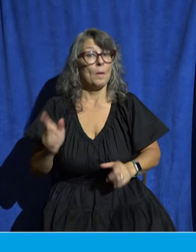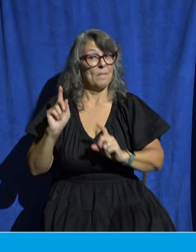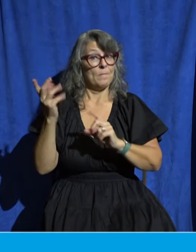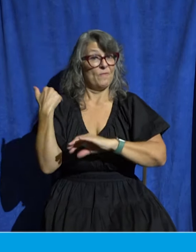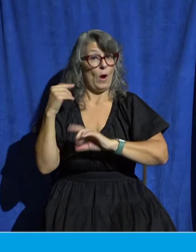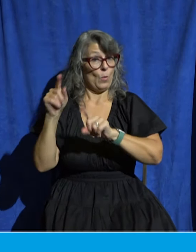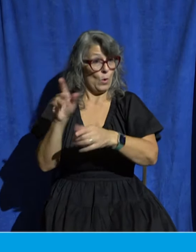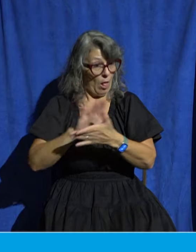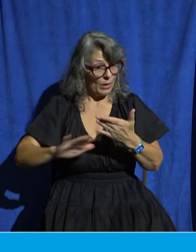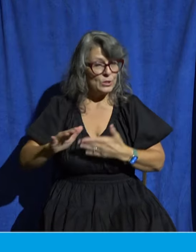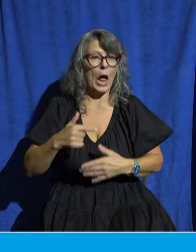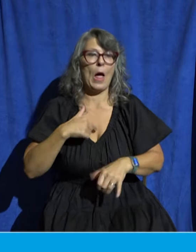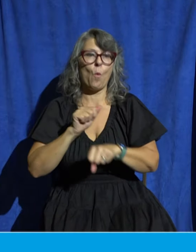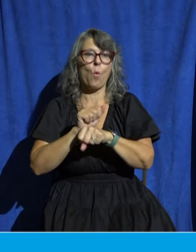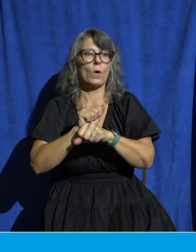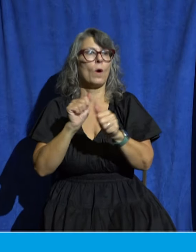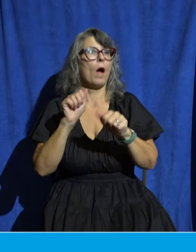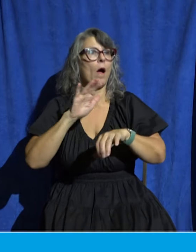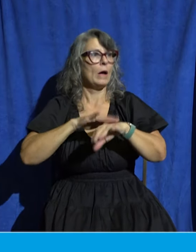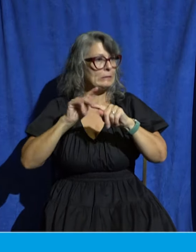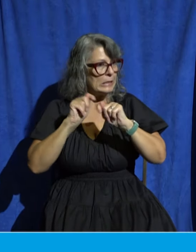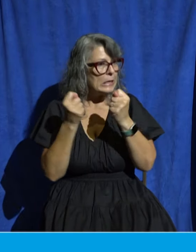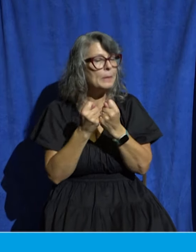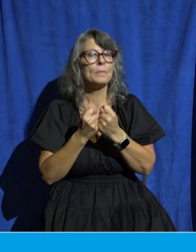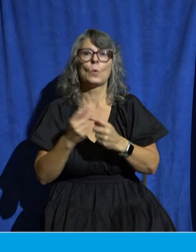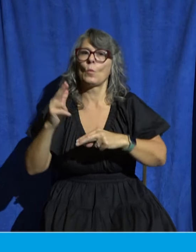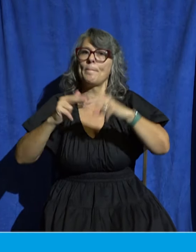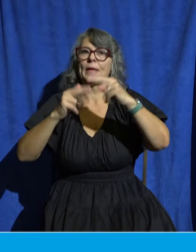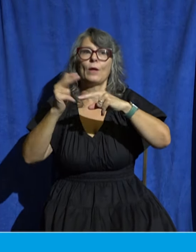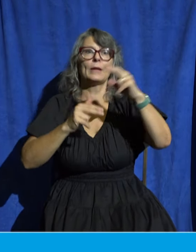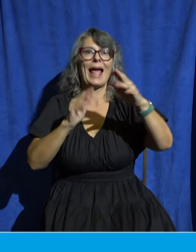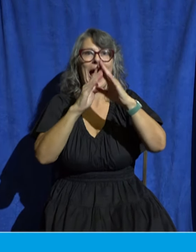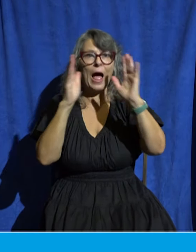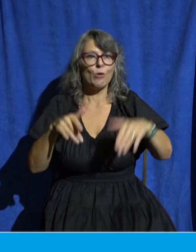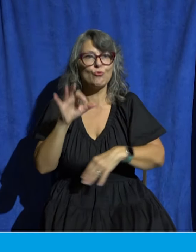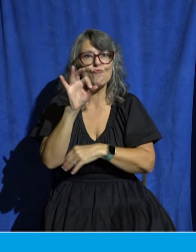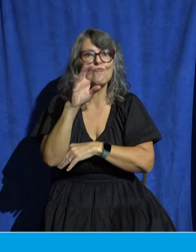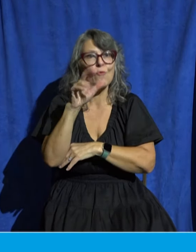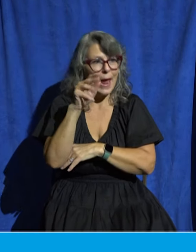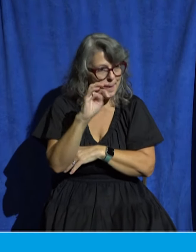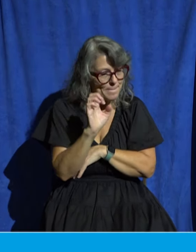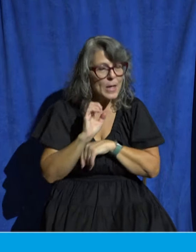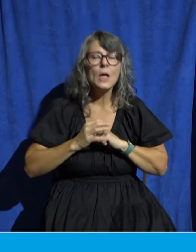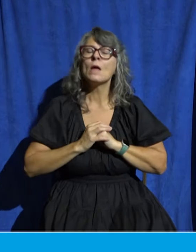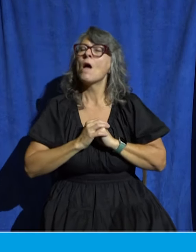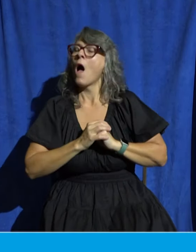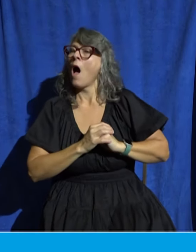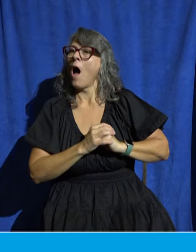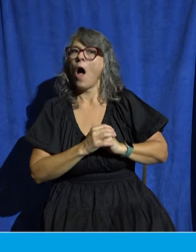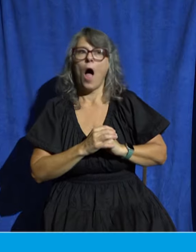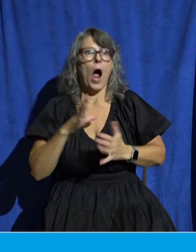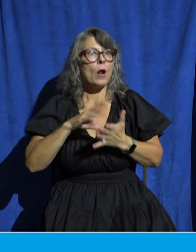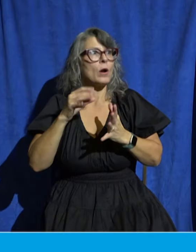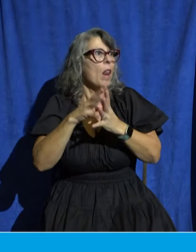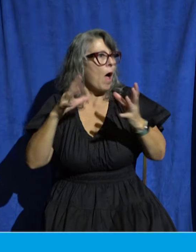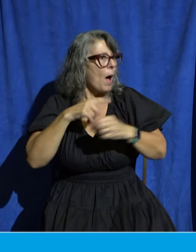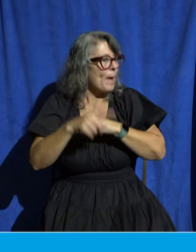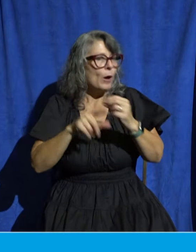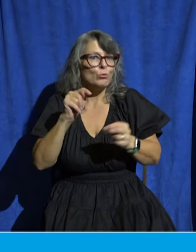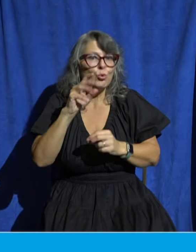helped build and frame out houses. And I learned so much about tools that I didn't know when I first started working in that job. I loved it. I